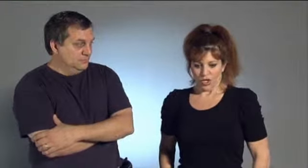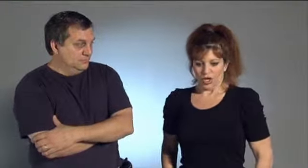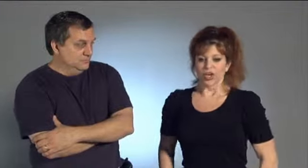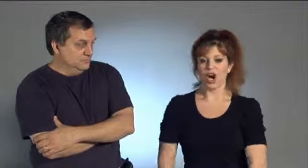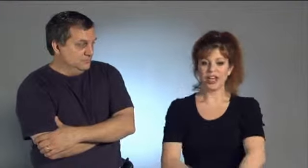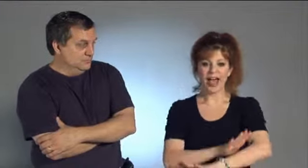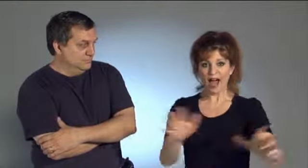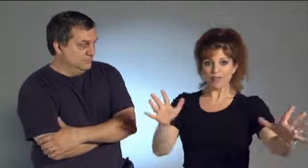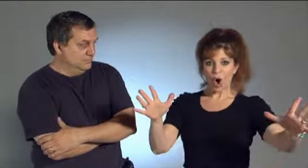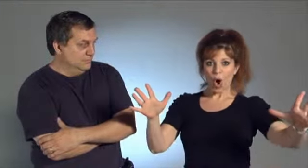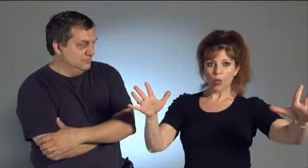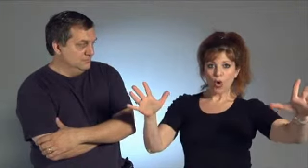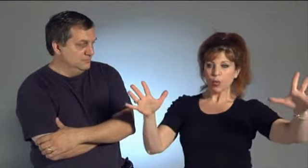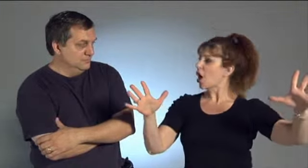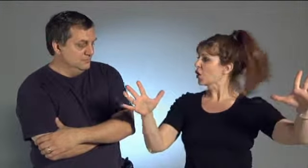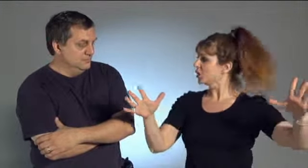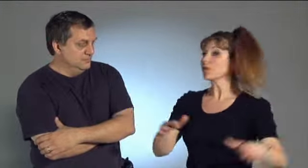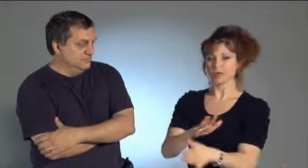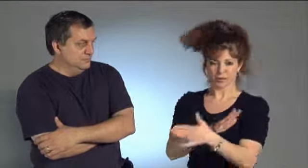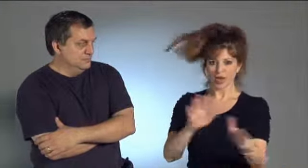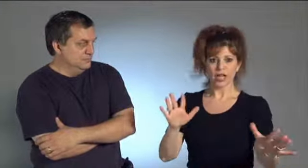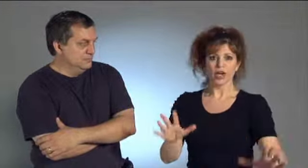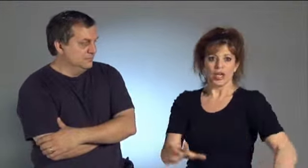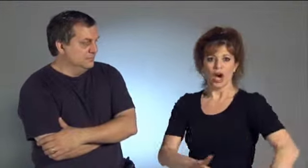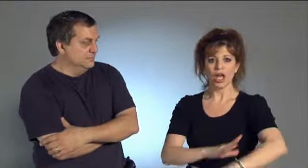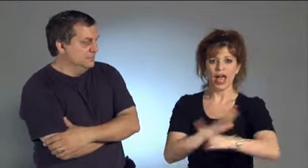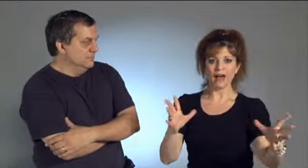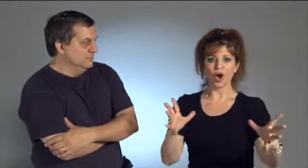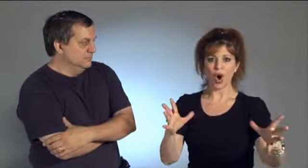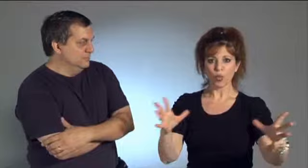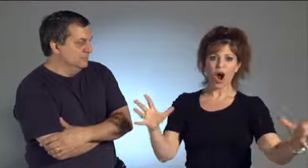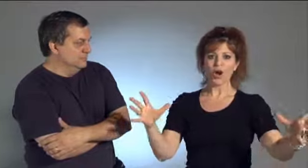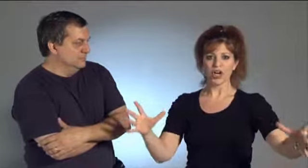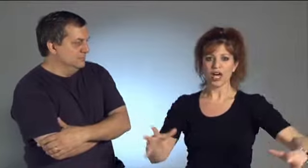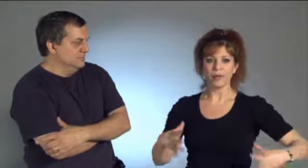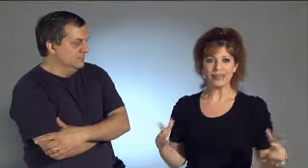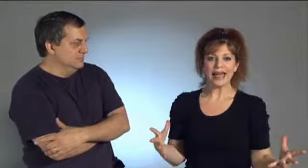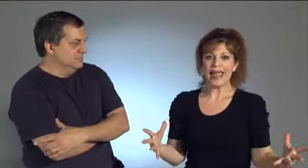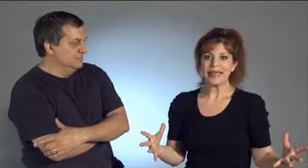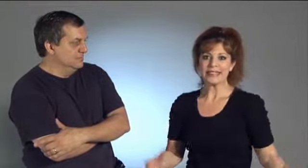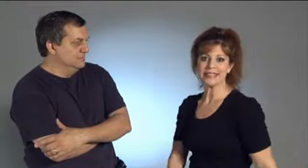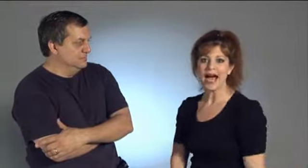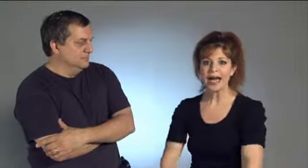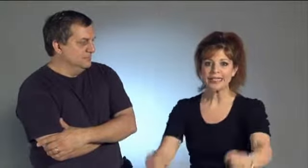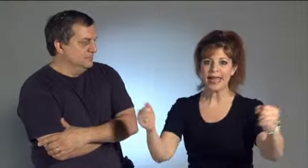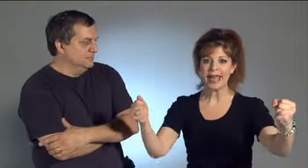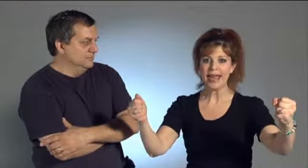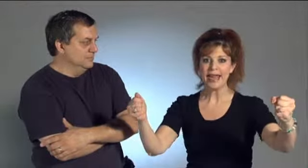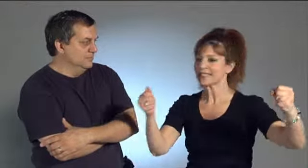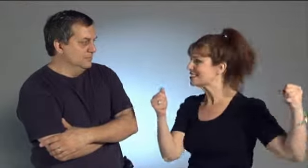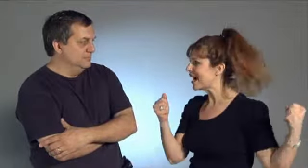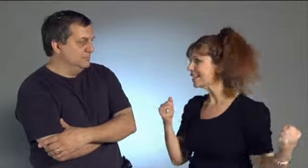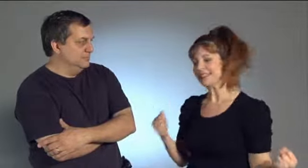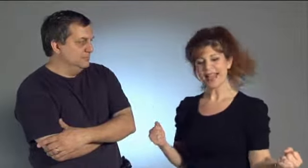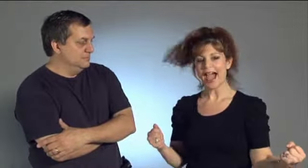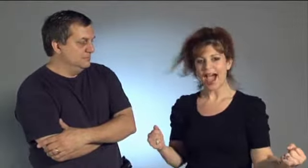Gonna have the whole co-world. Let me try it again. Gonna have the whole world on a plate. Starting here. Starting now.